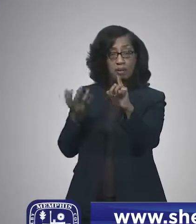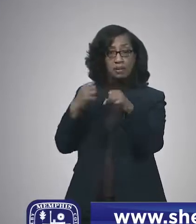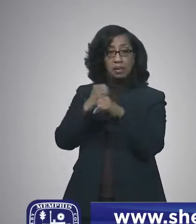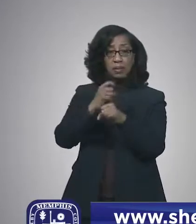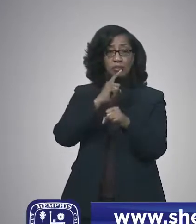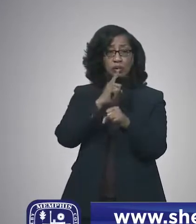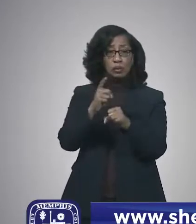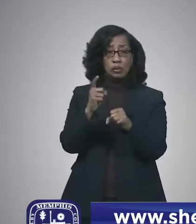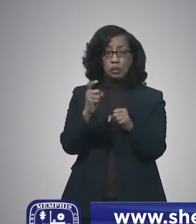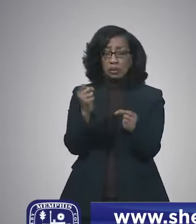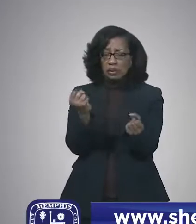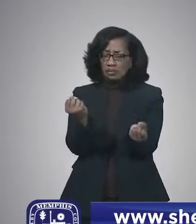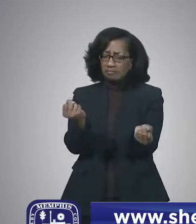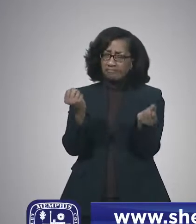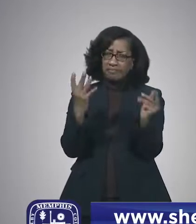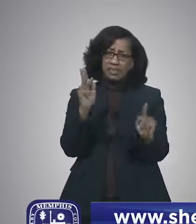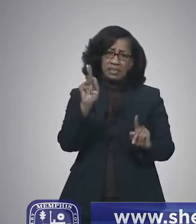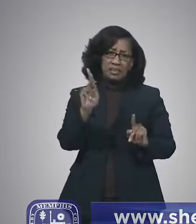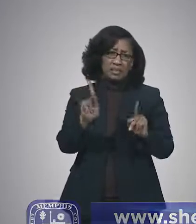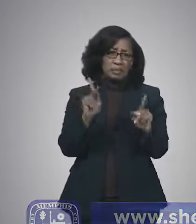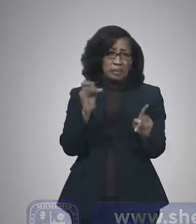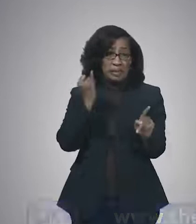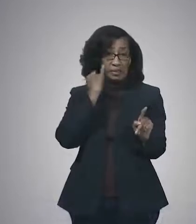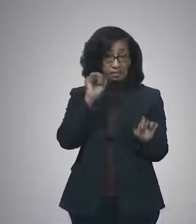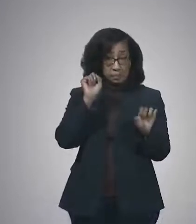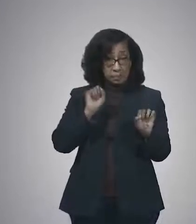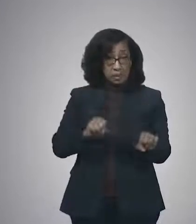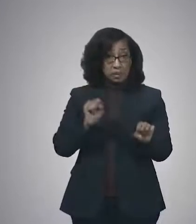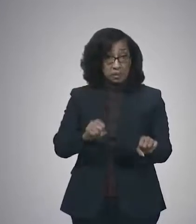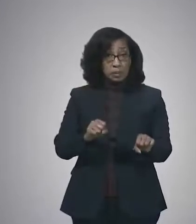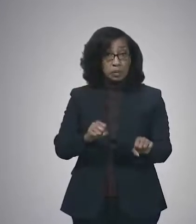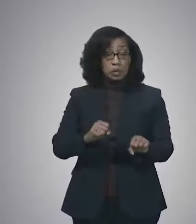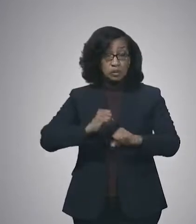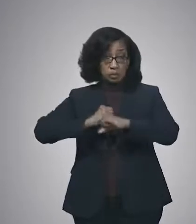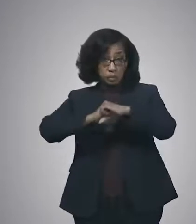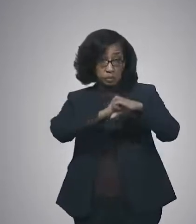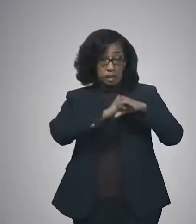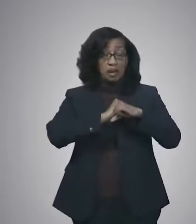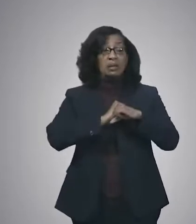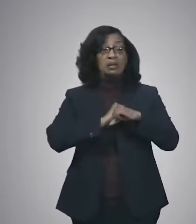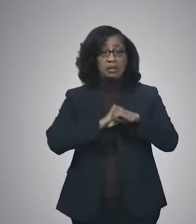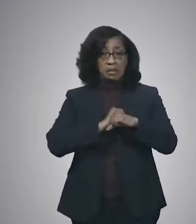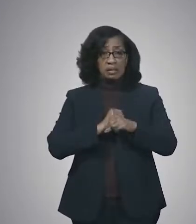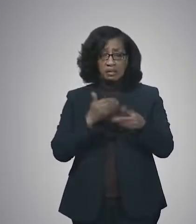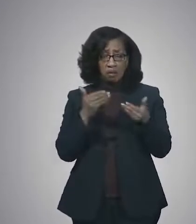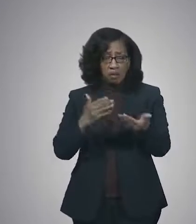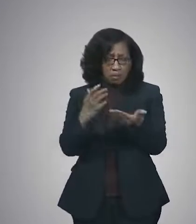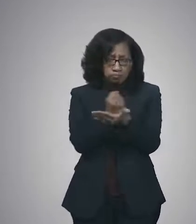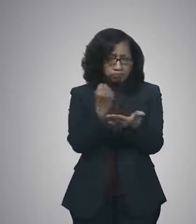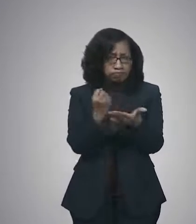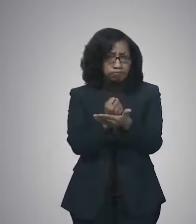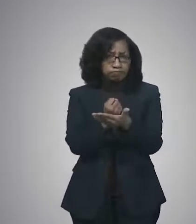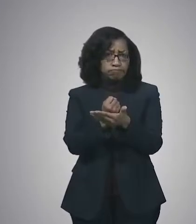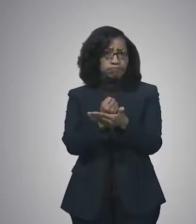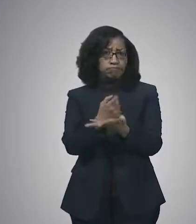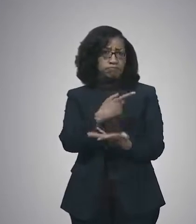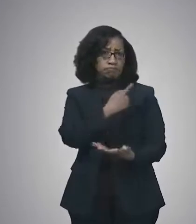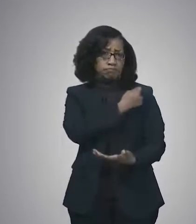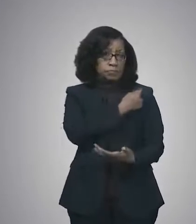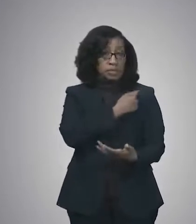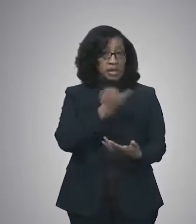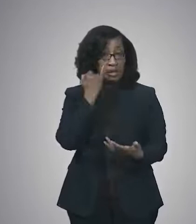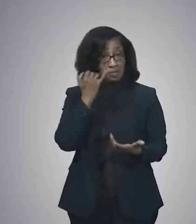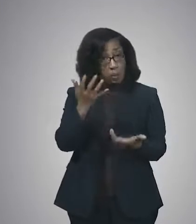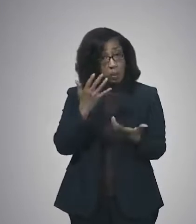many people who are eligible to be protected are protected. And to make sure that as many people who want to know their status